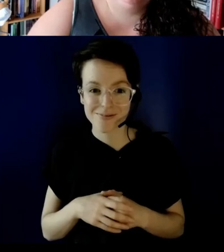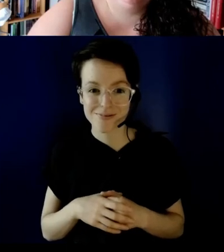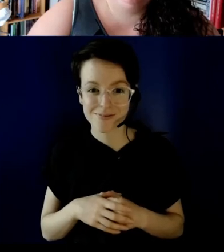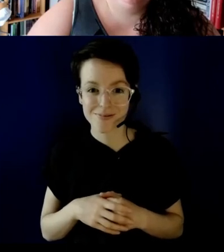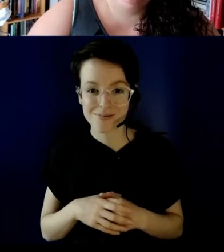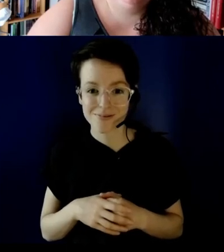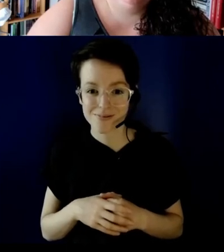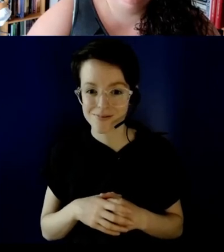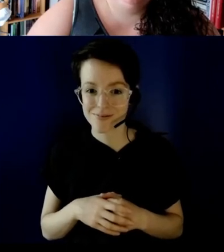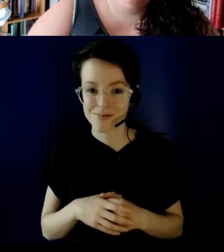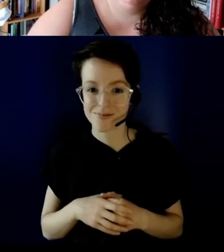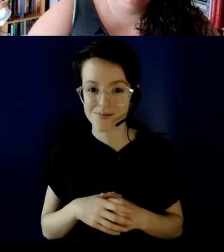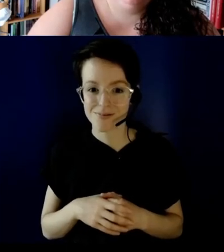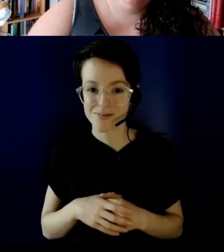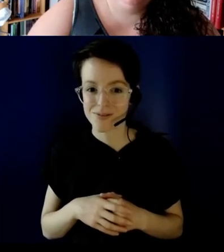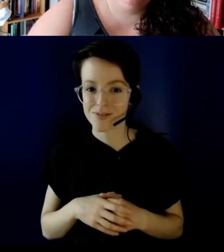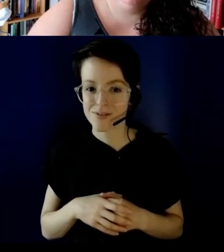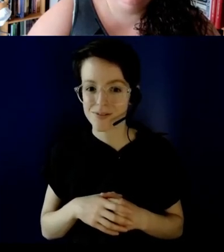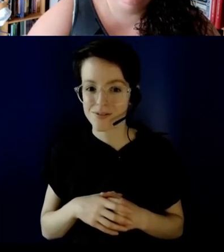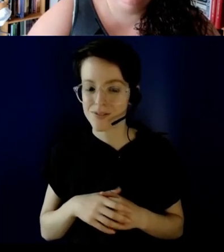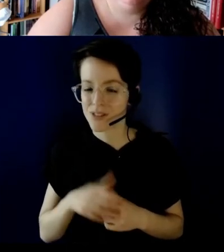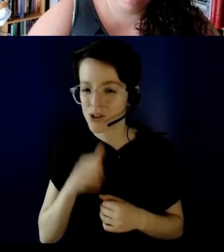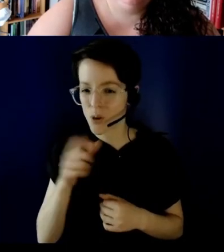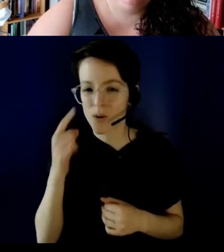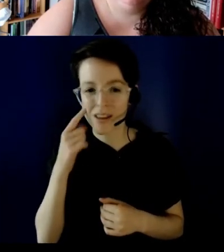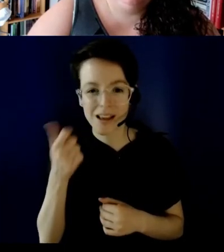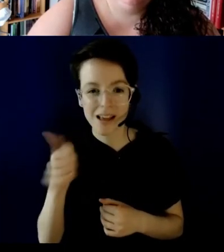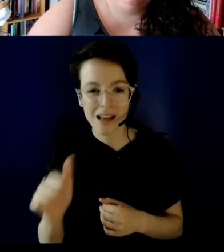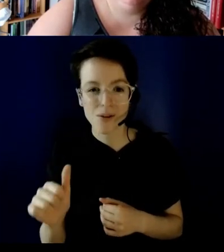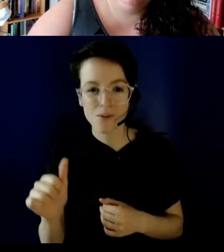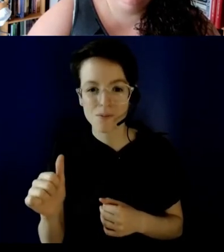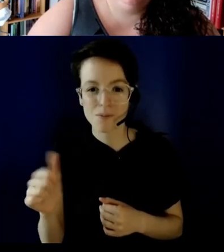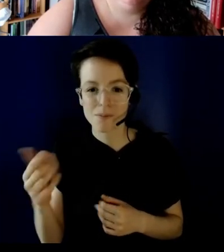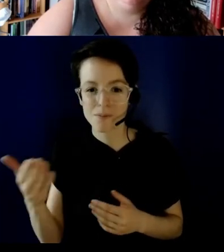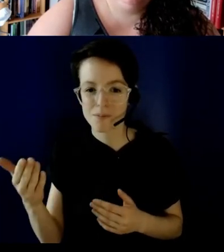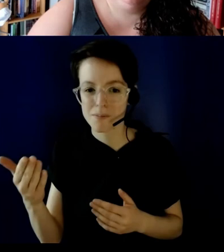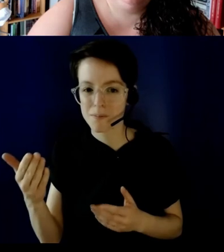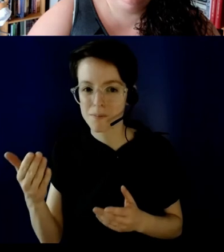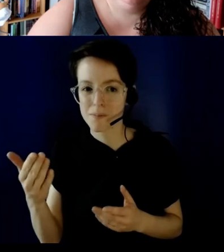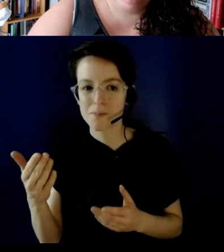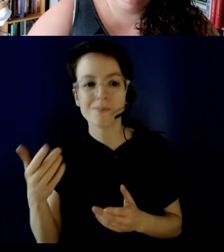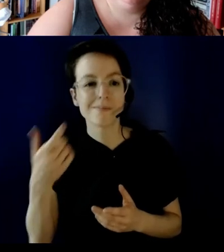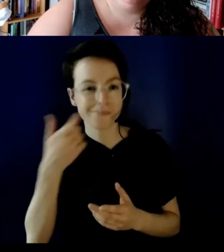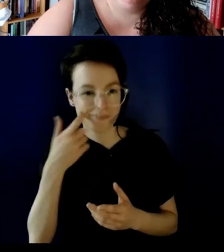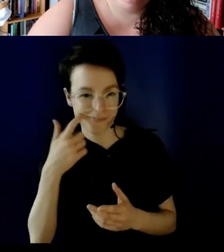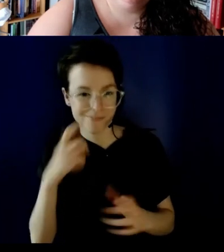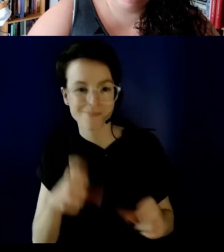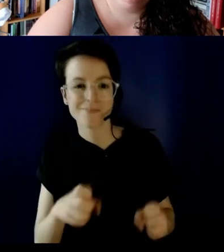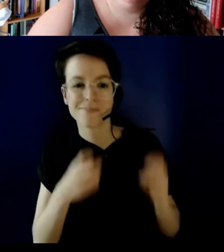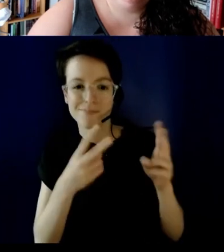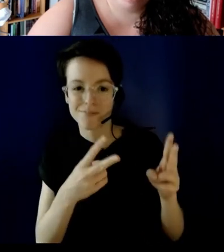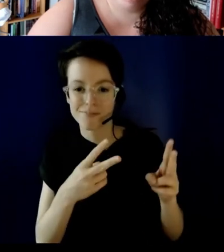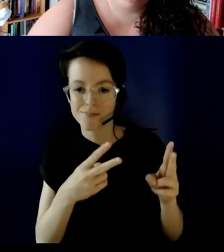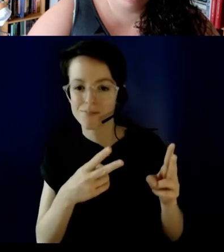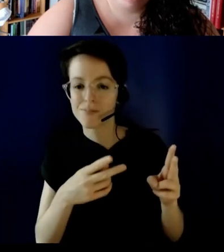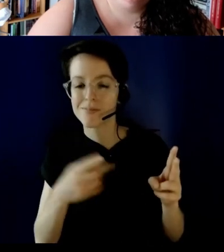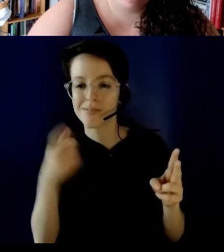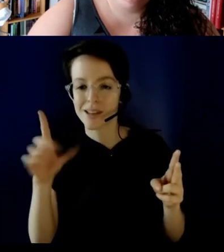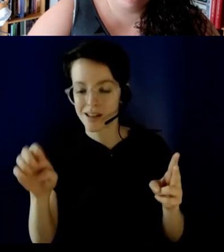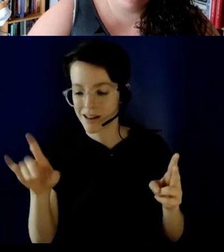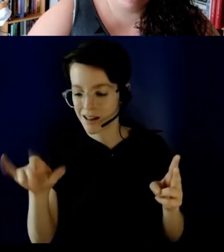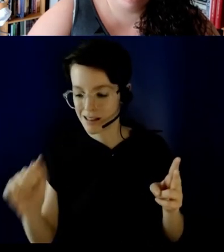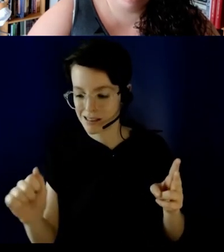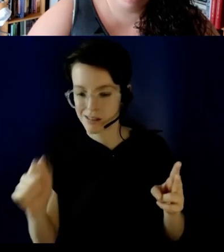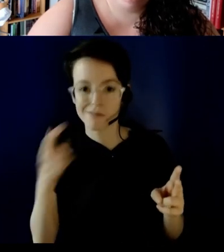I don't think there's anything else, but yeah, at least I just posted the link for the feedback survey. So, if you could fill that out and share your